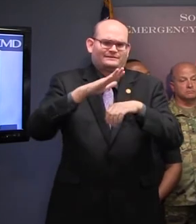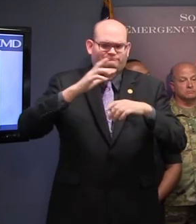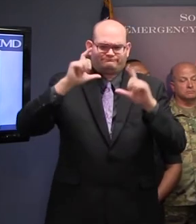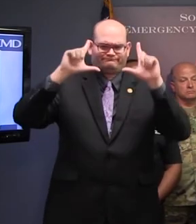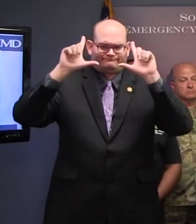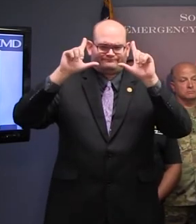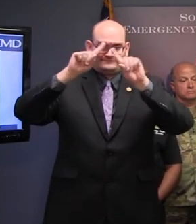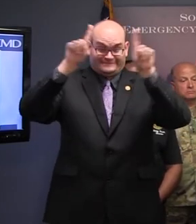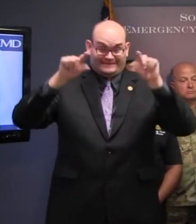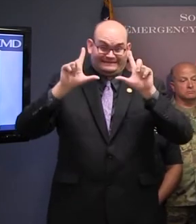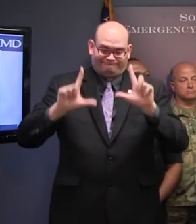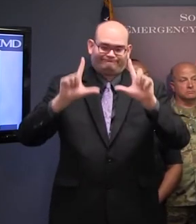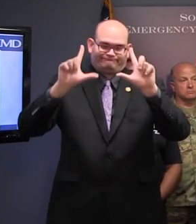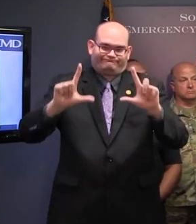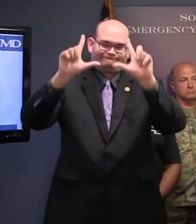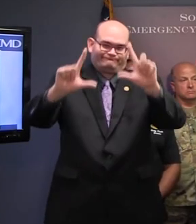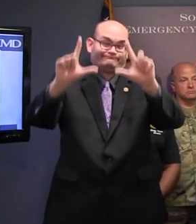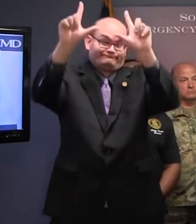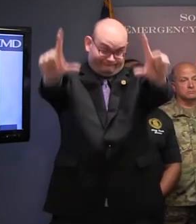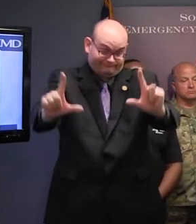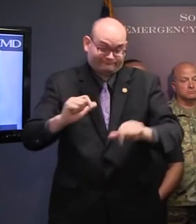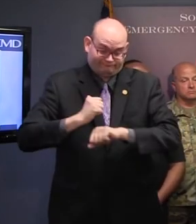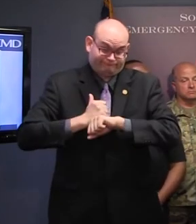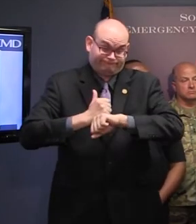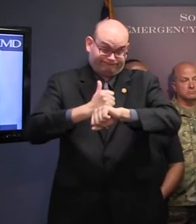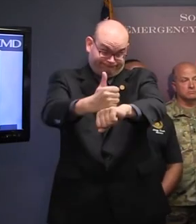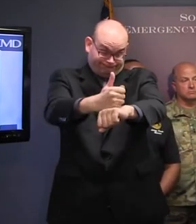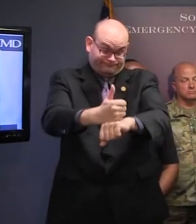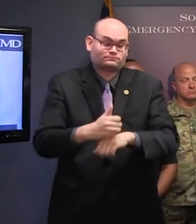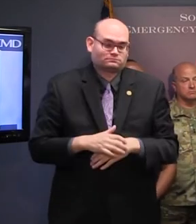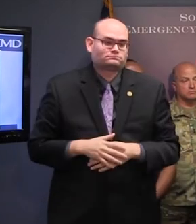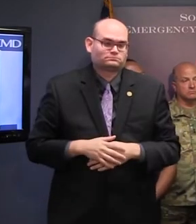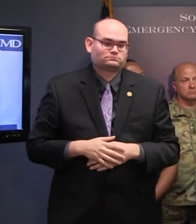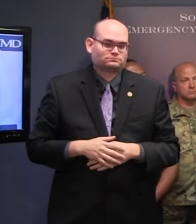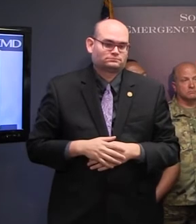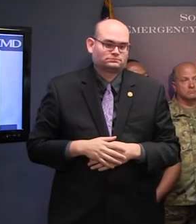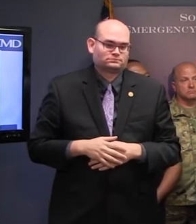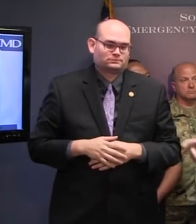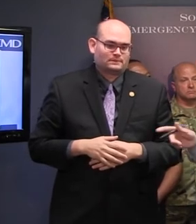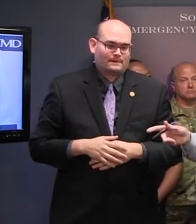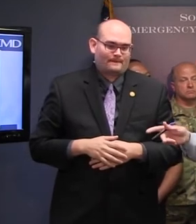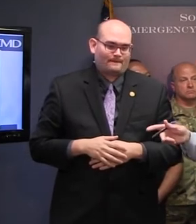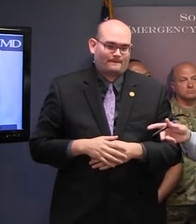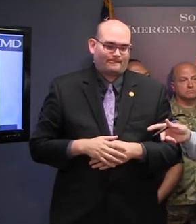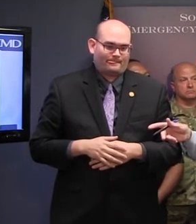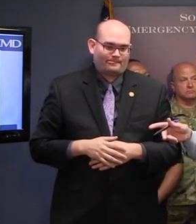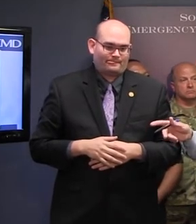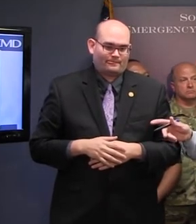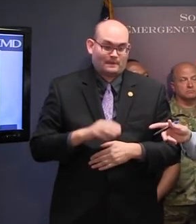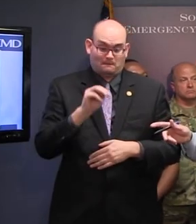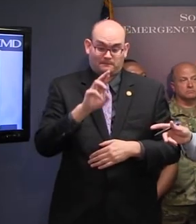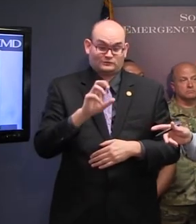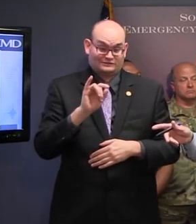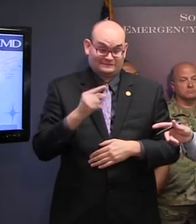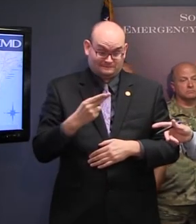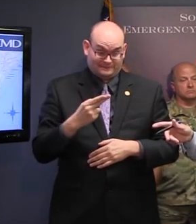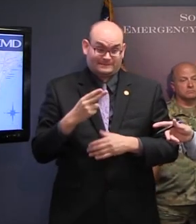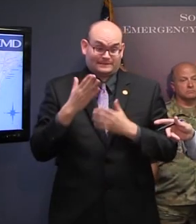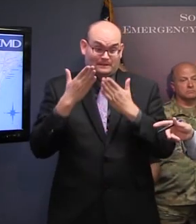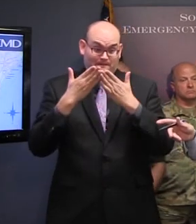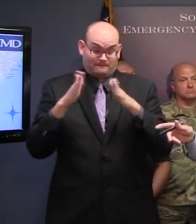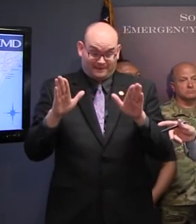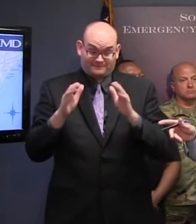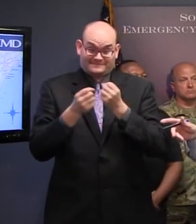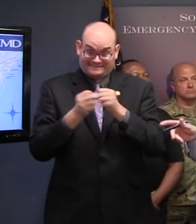for what the Director of Public Safety, Leroy Smith, said, those signs have stood the test of